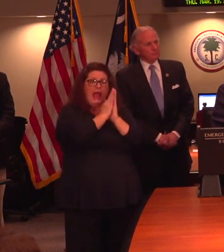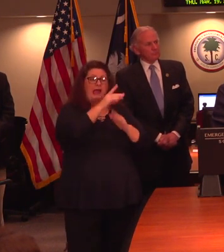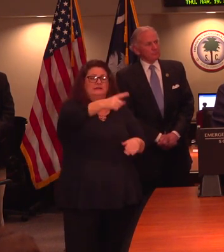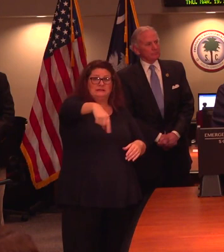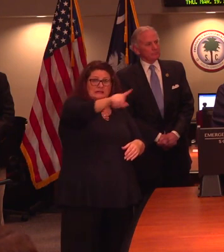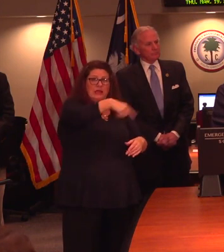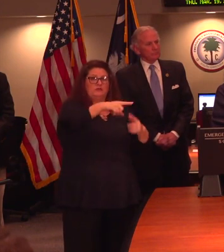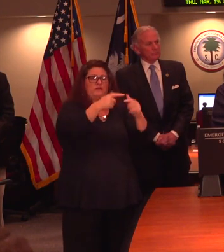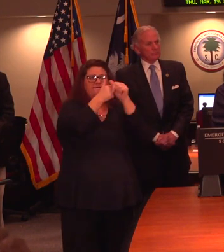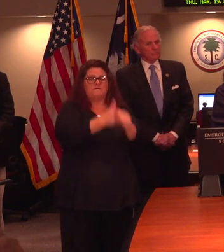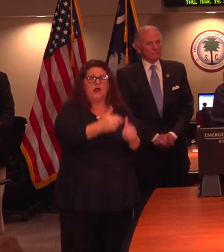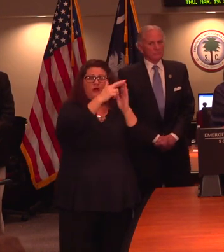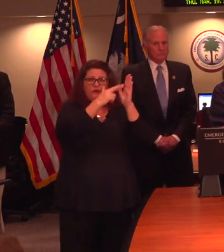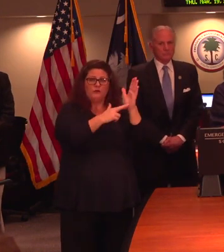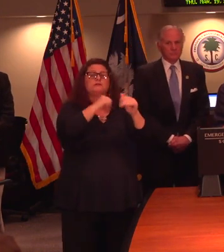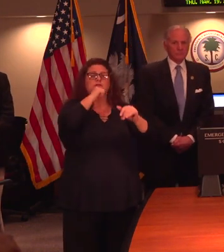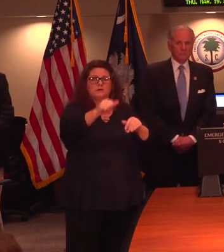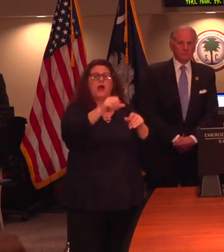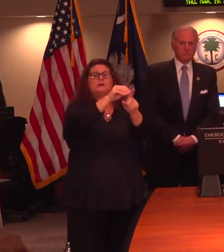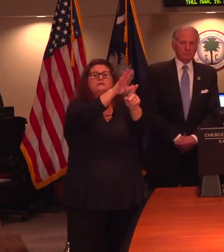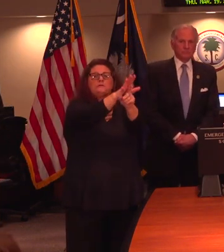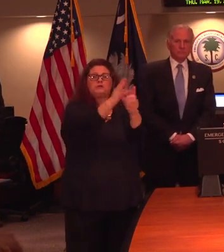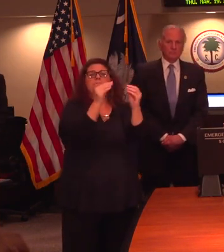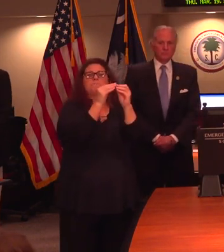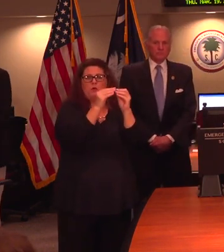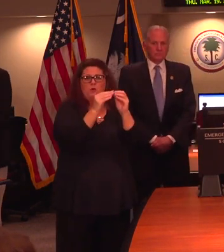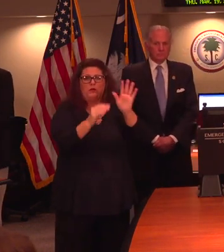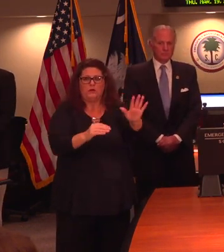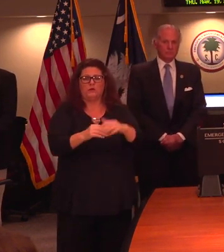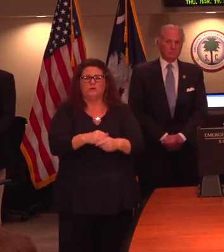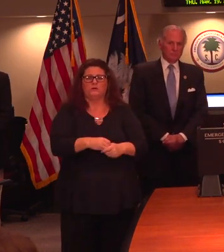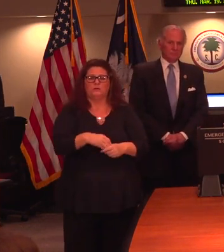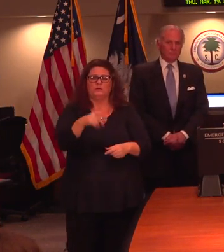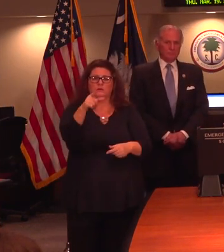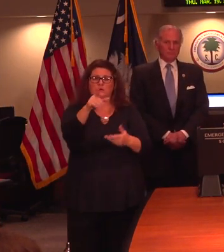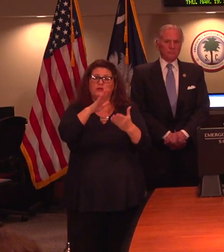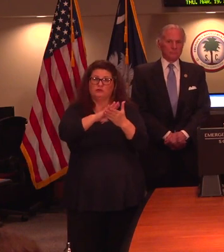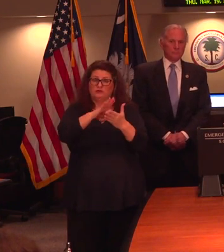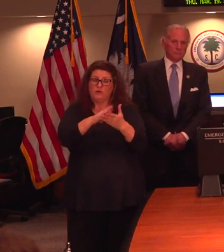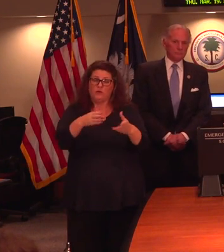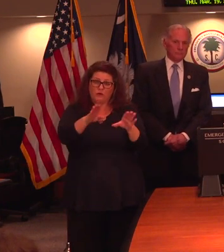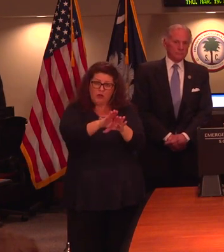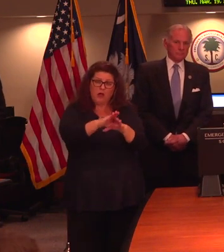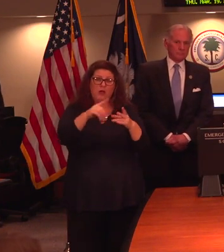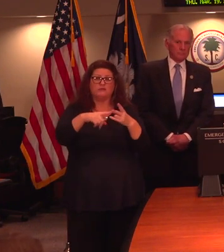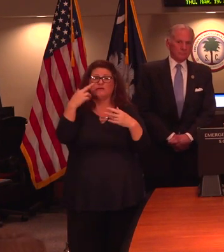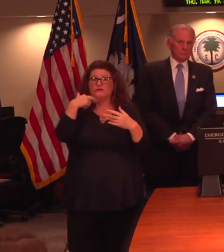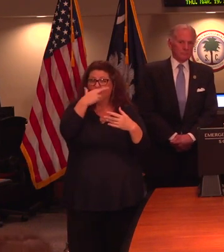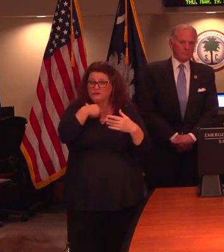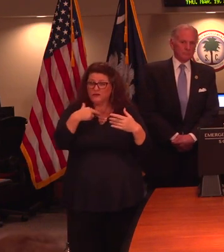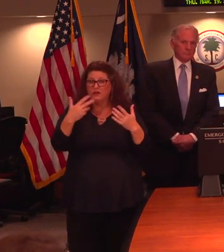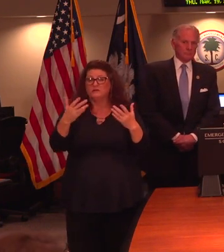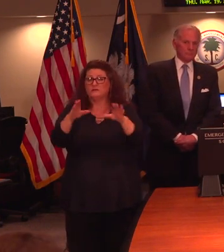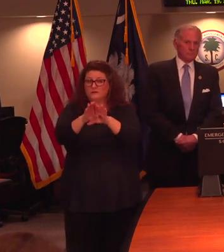risk of exposure. Governor and Superintendent, at this point, do you think that the school closures and in-dining services will be canceled